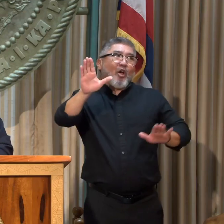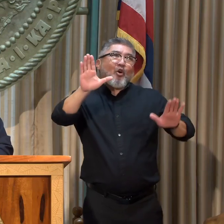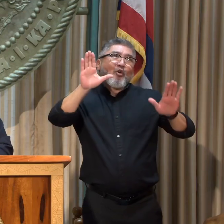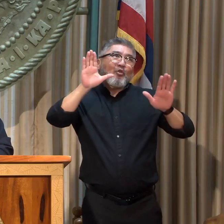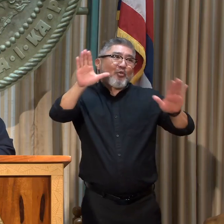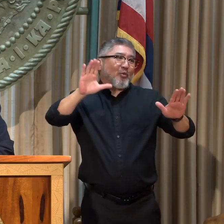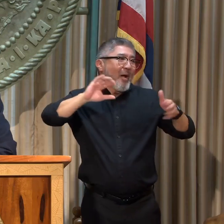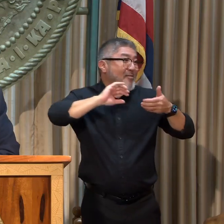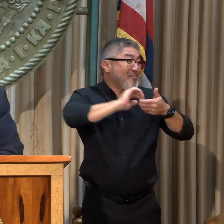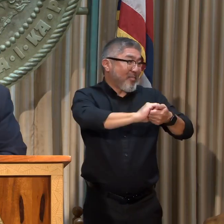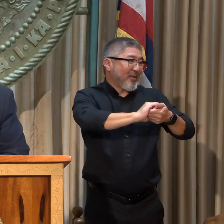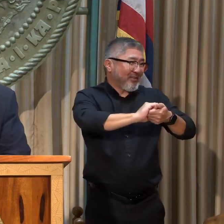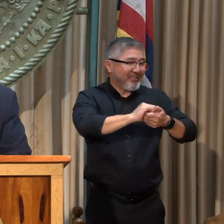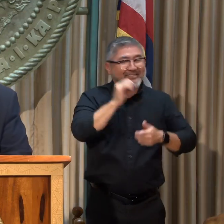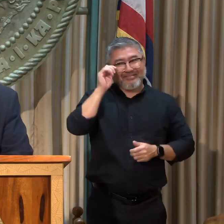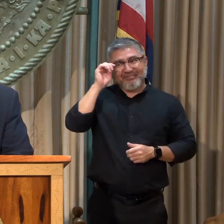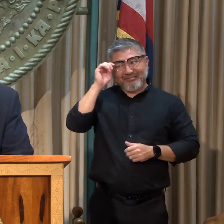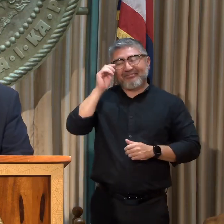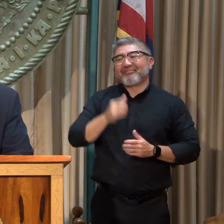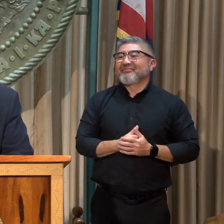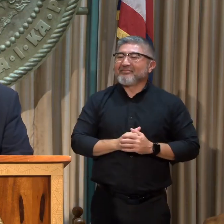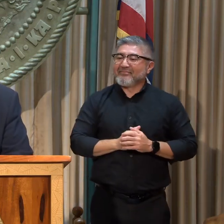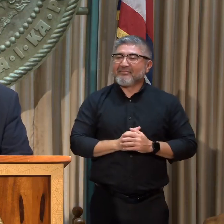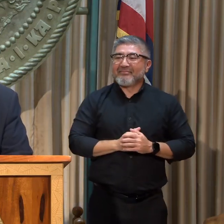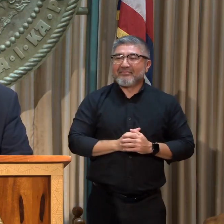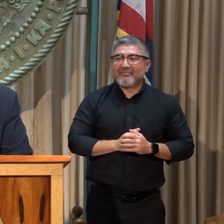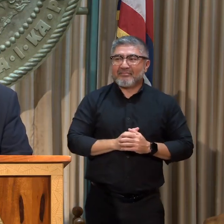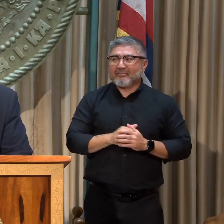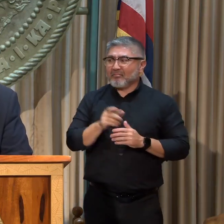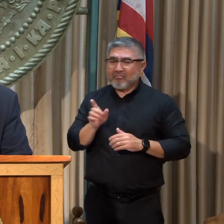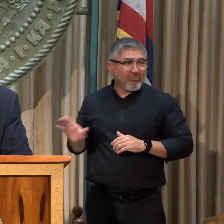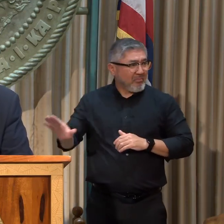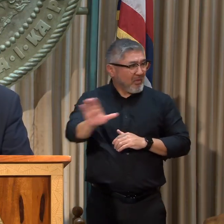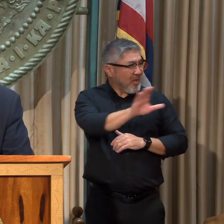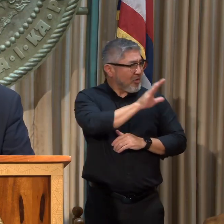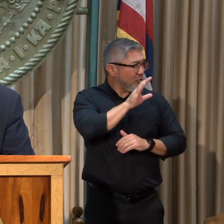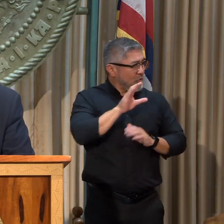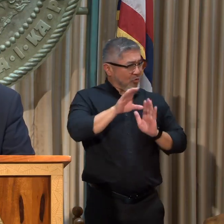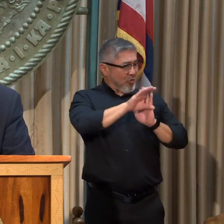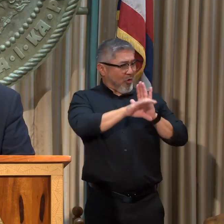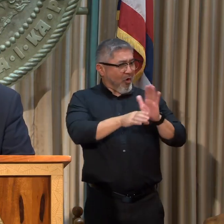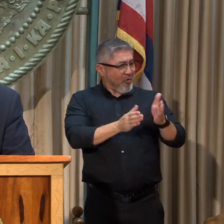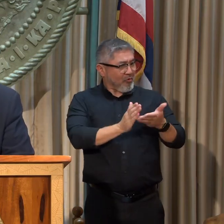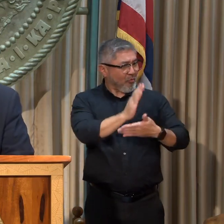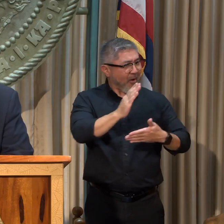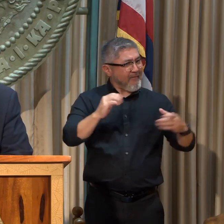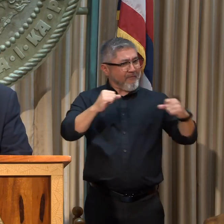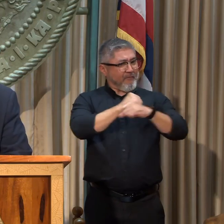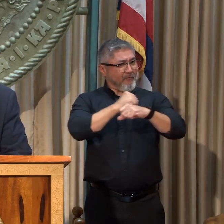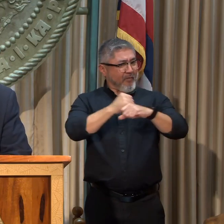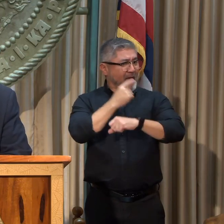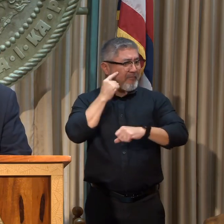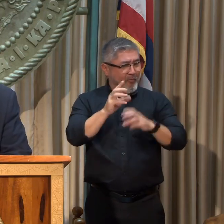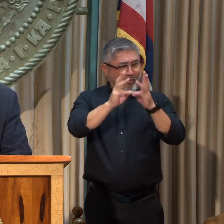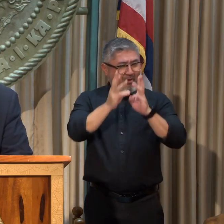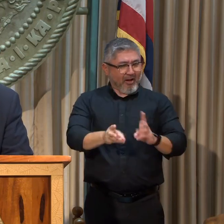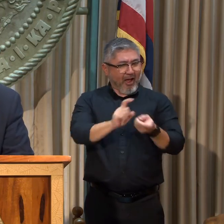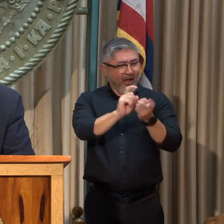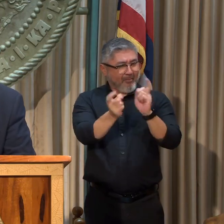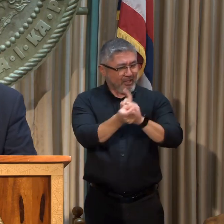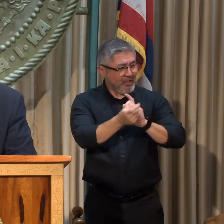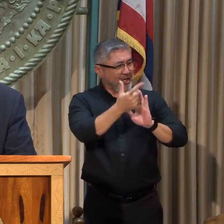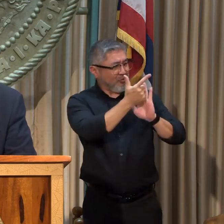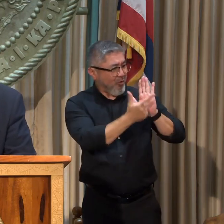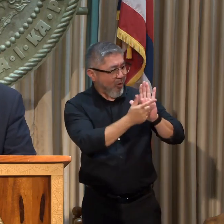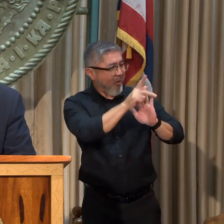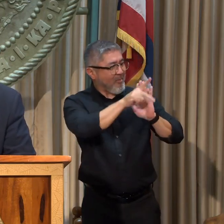justice. And so you have a constitutional right to fight for life-sustaining climate policy, and you have